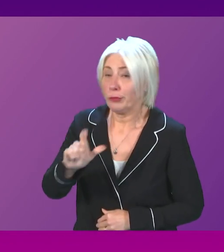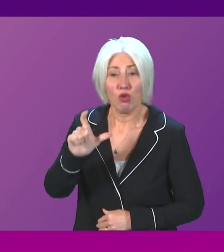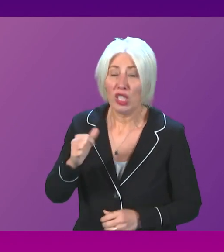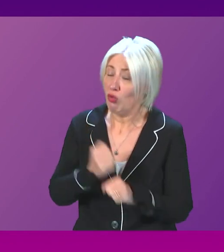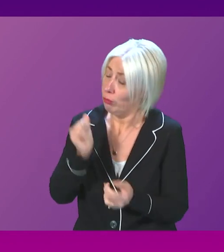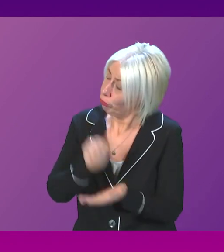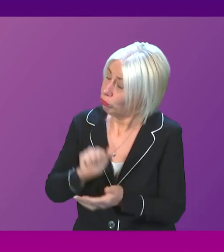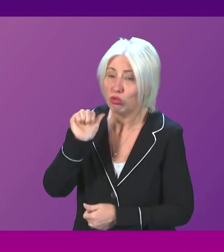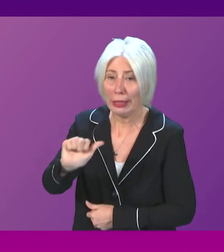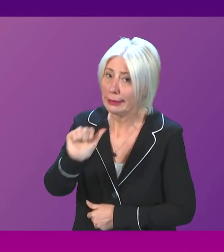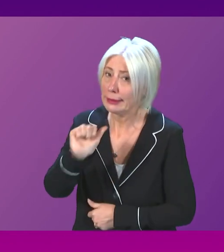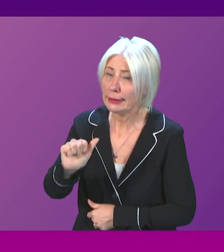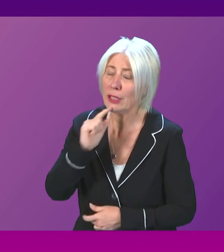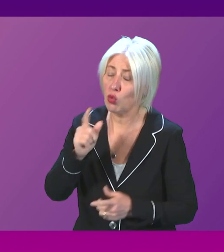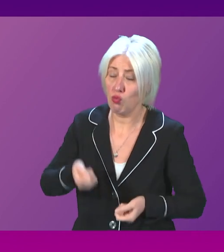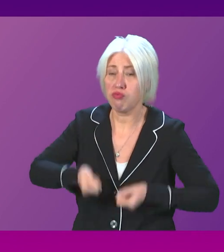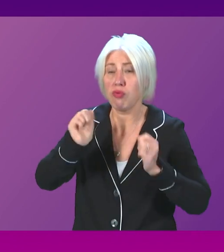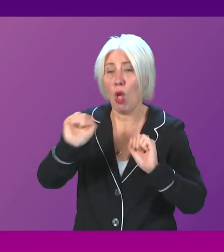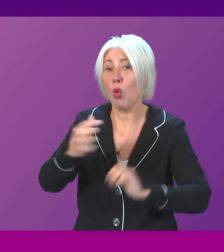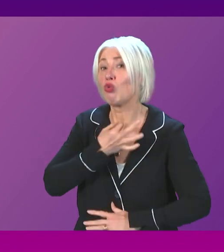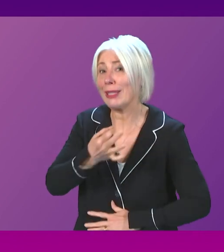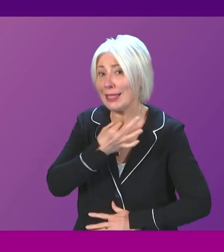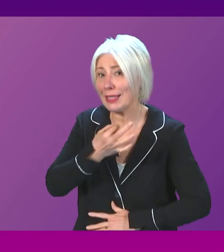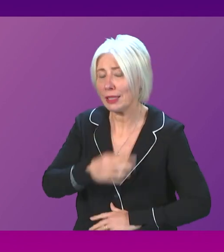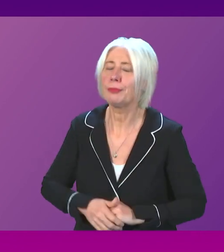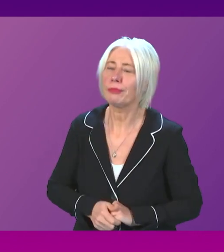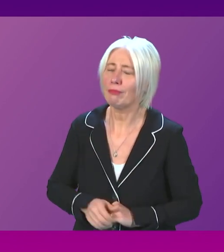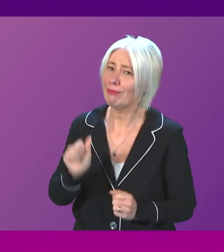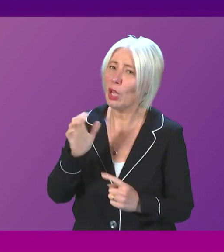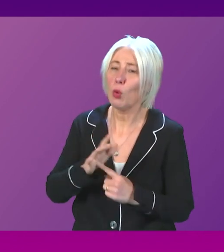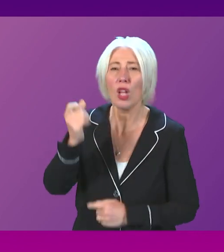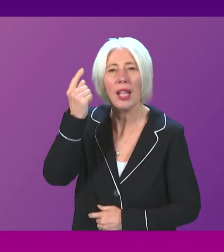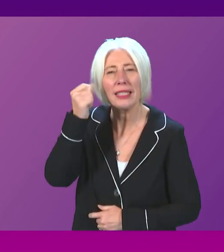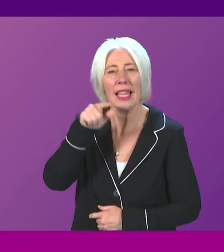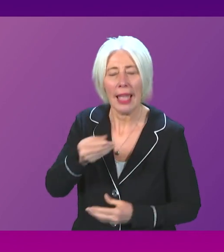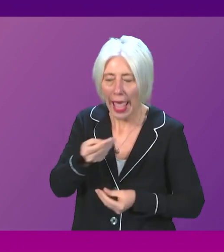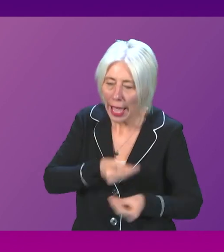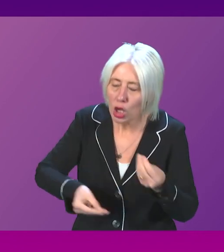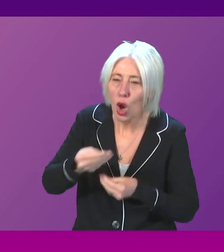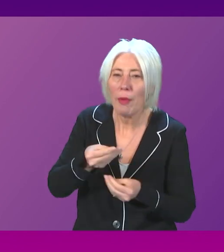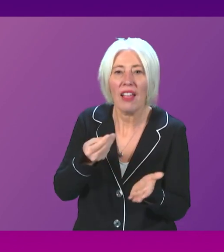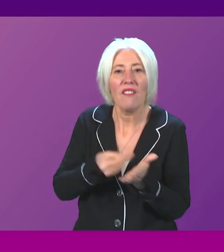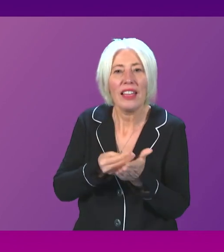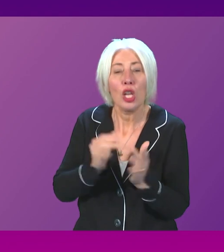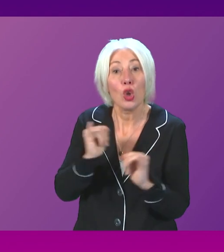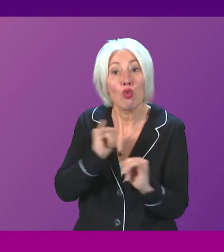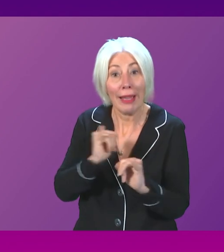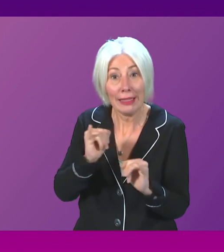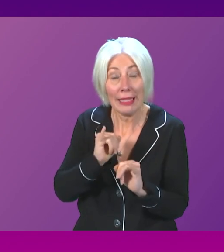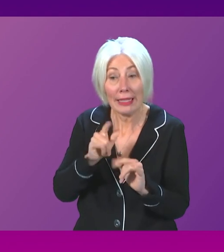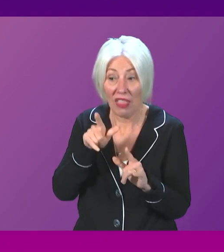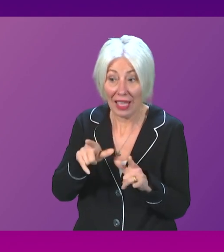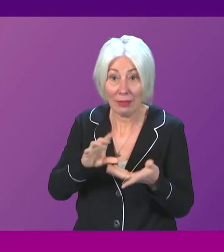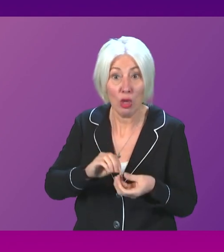to highlight these risks. I think it is important to understand that the economic and financial crisis that is being